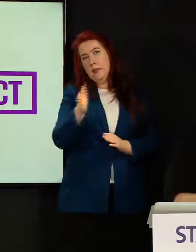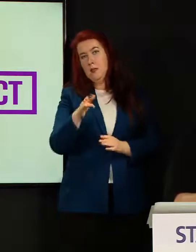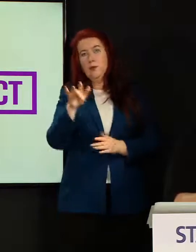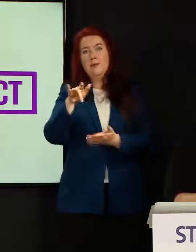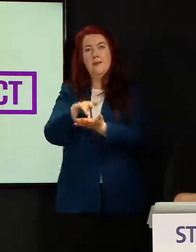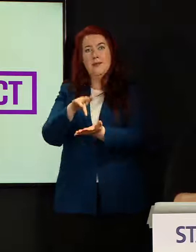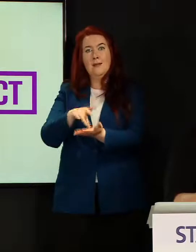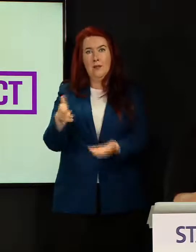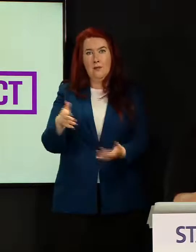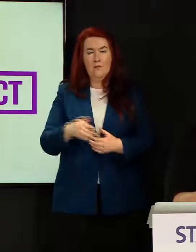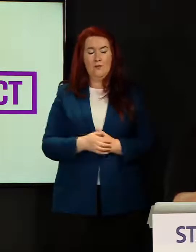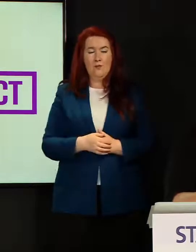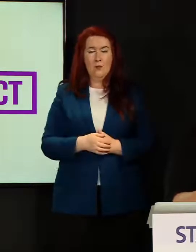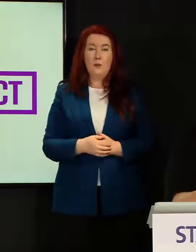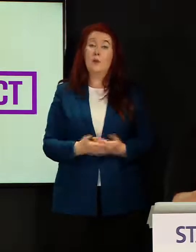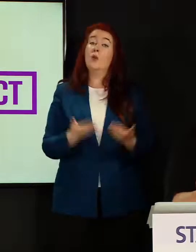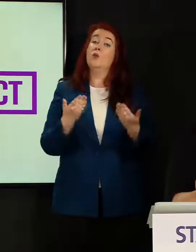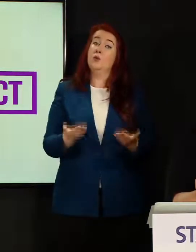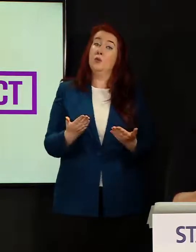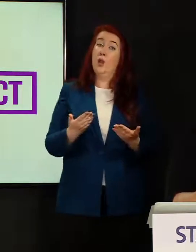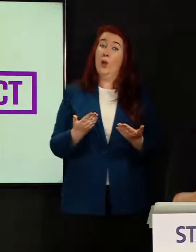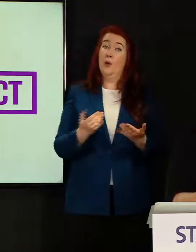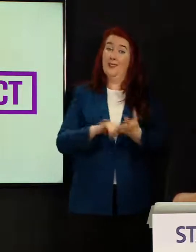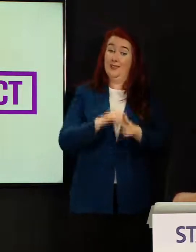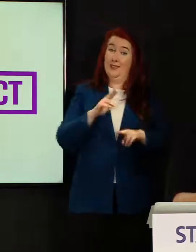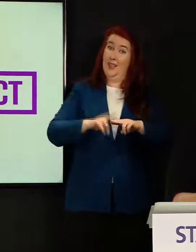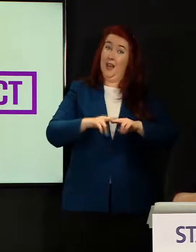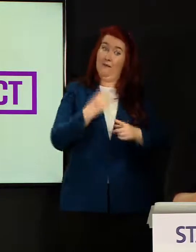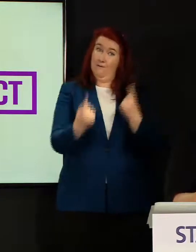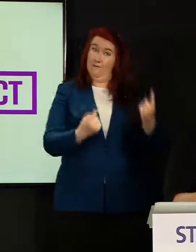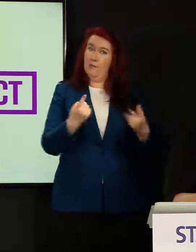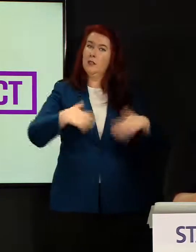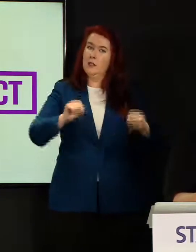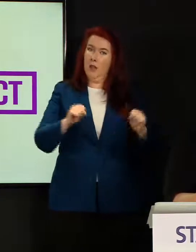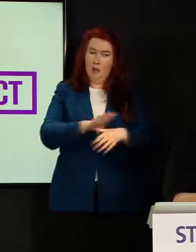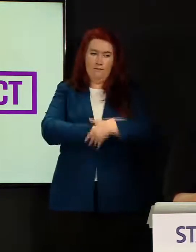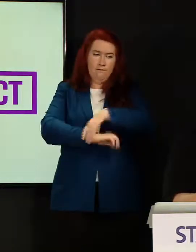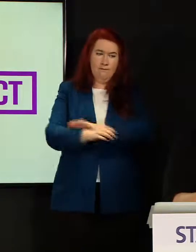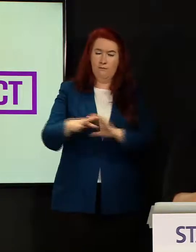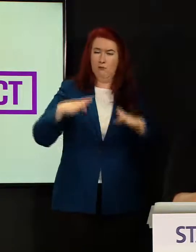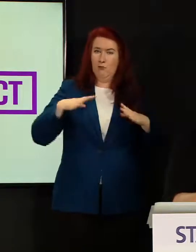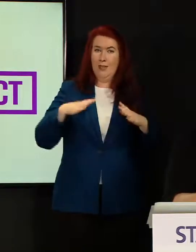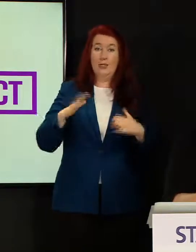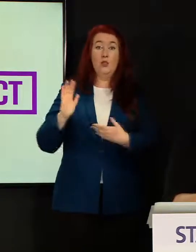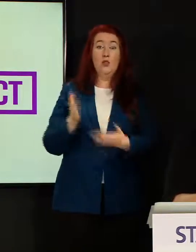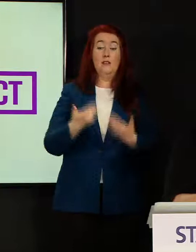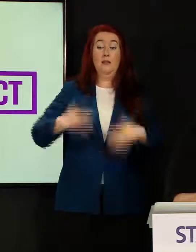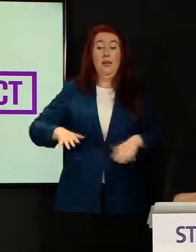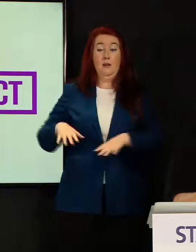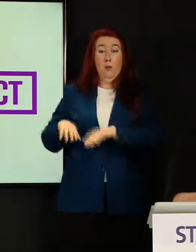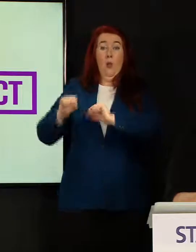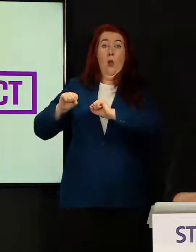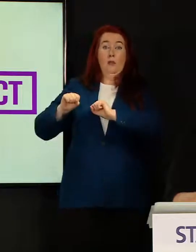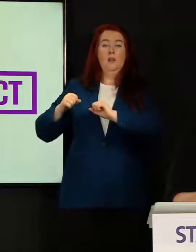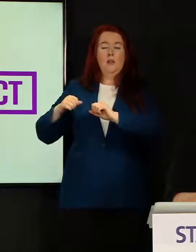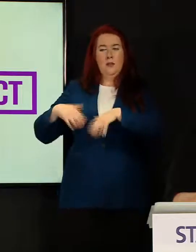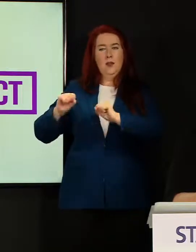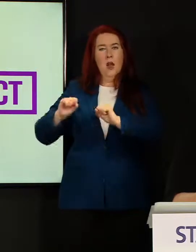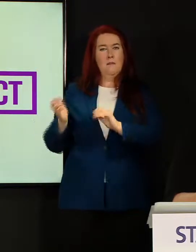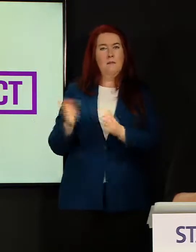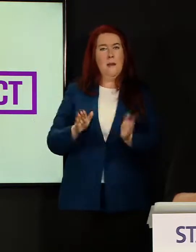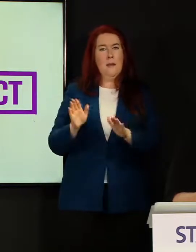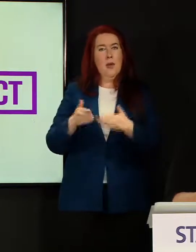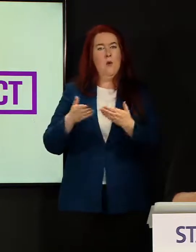So right now, staff are beginning to prepare to open up some services that have been put on hold. And some of these